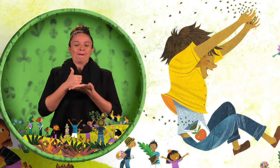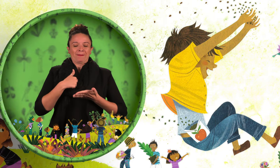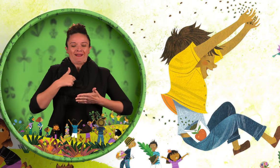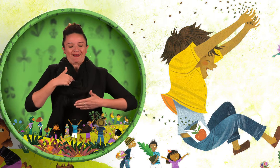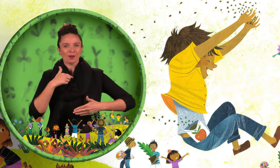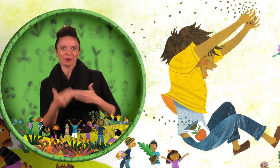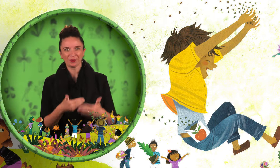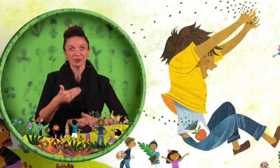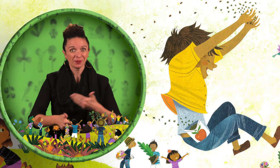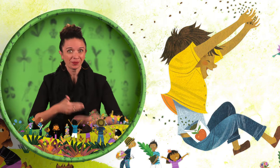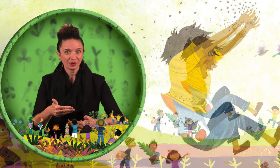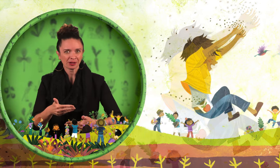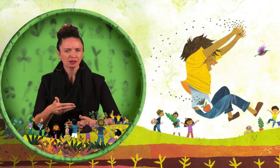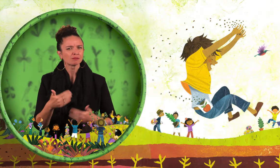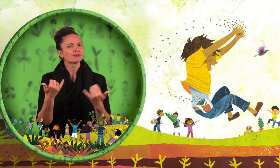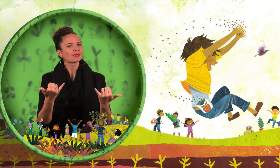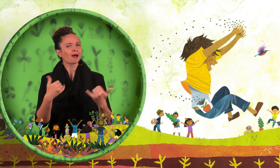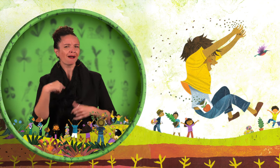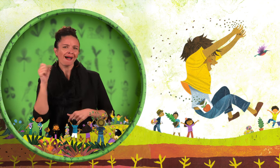back on track.